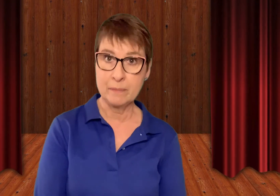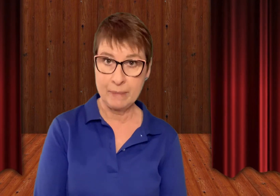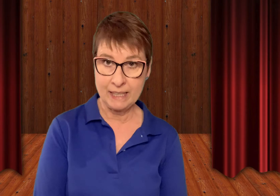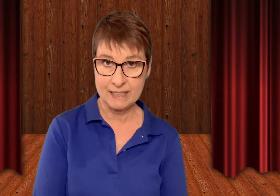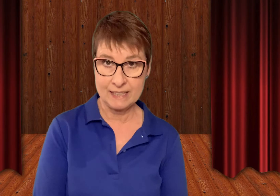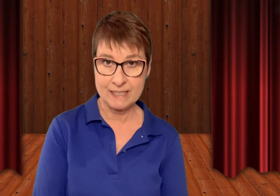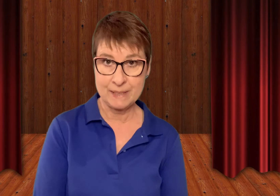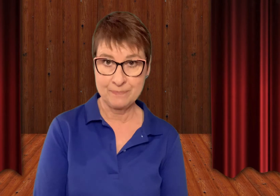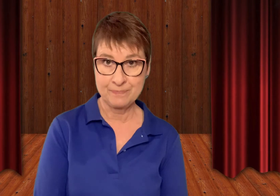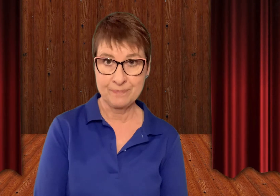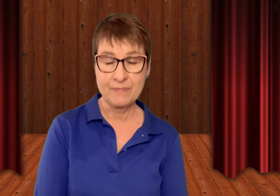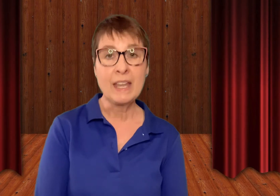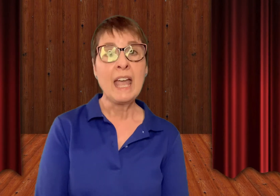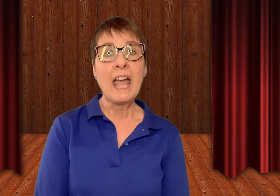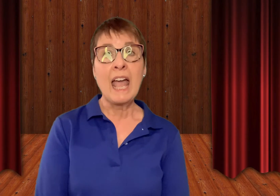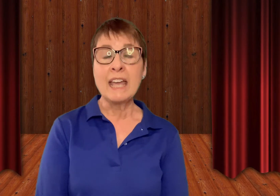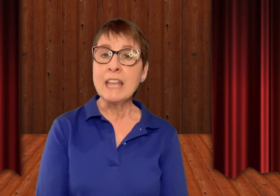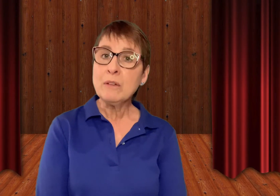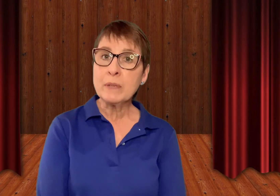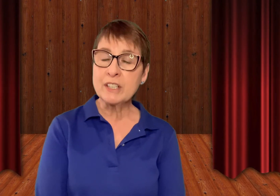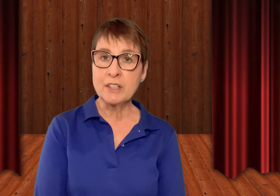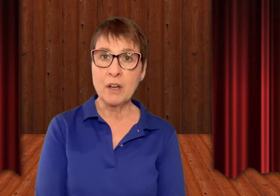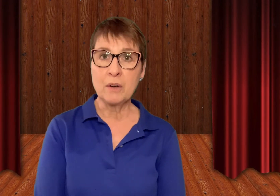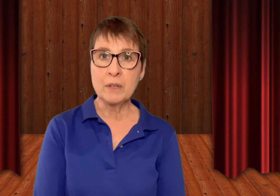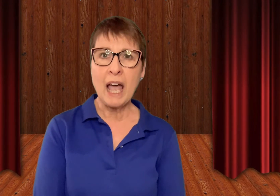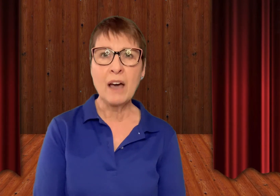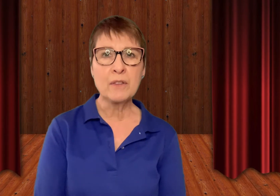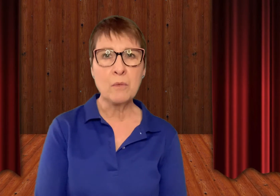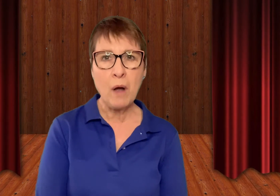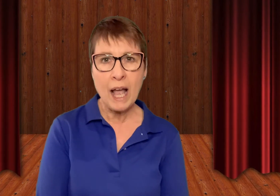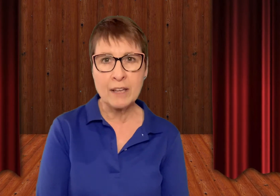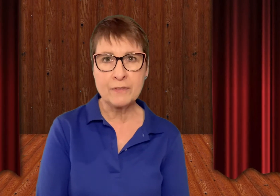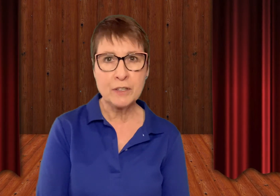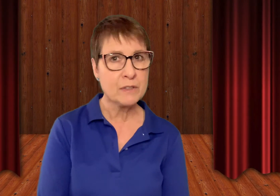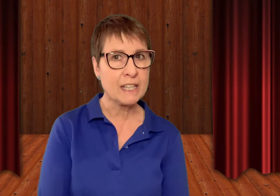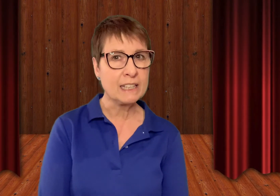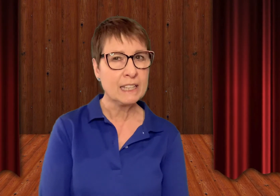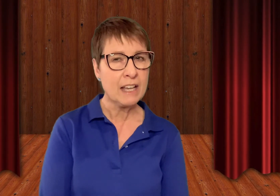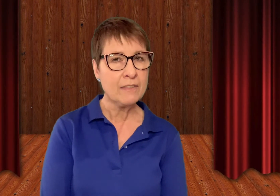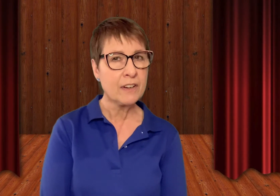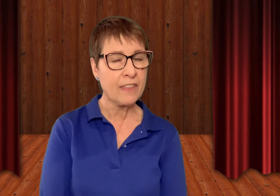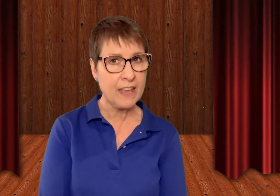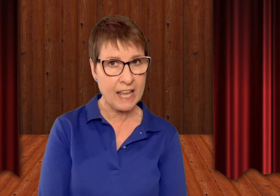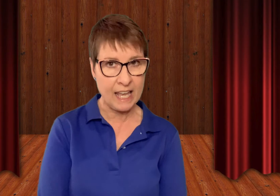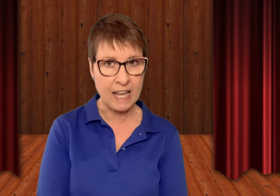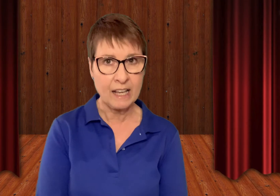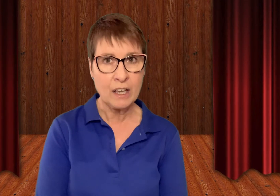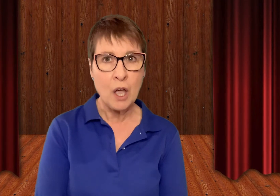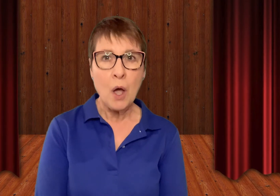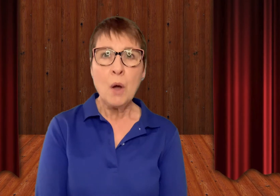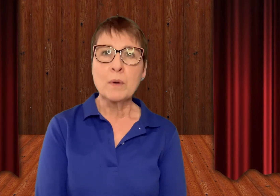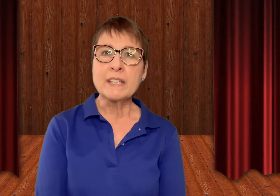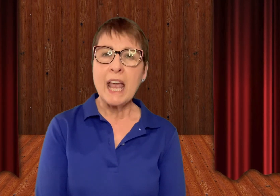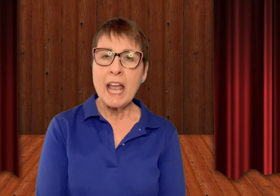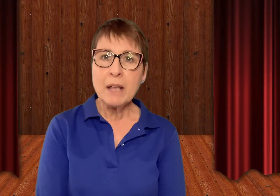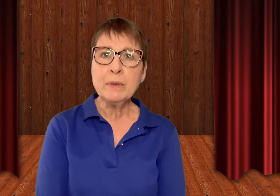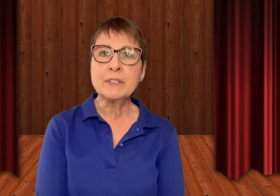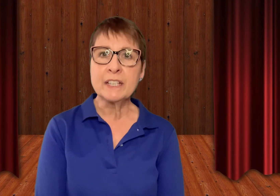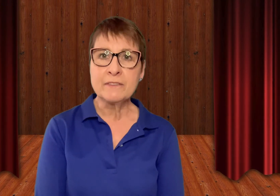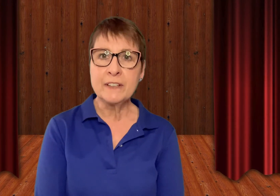bandits. And then we showed how the wife, using clever thinking, was able to convince